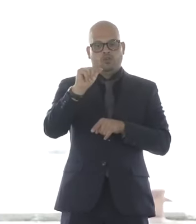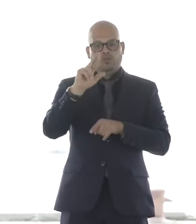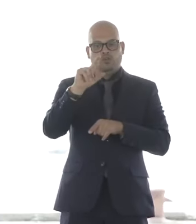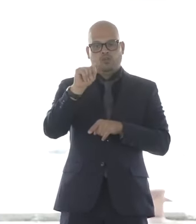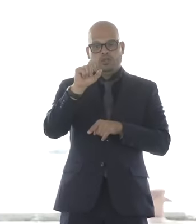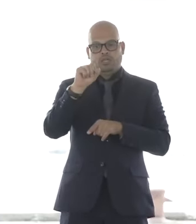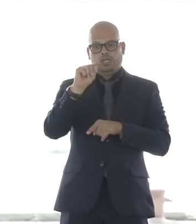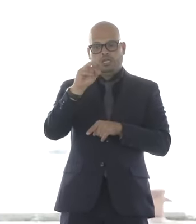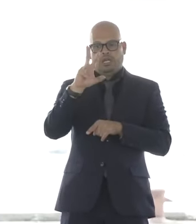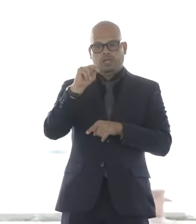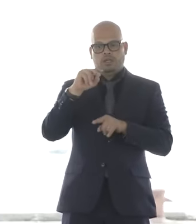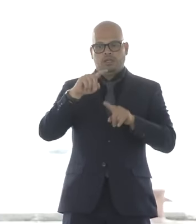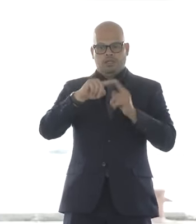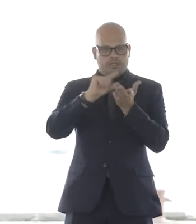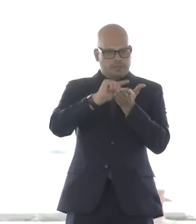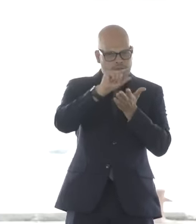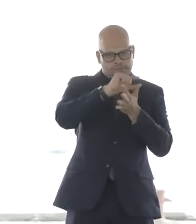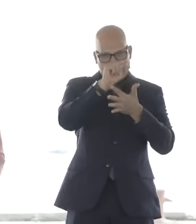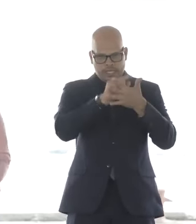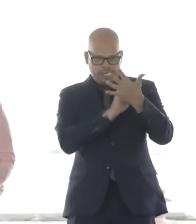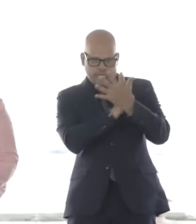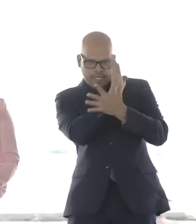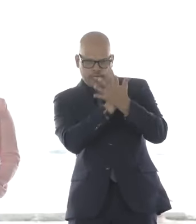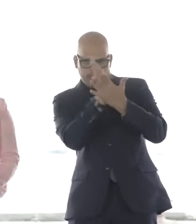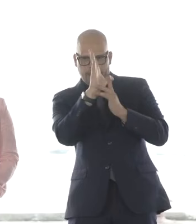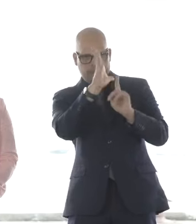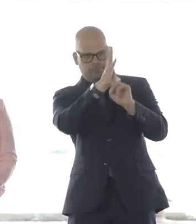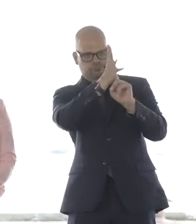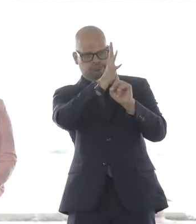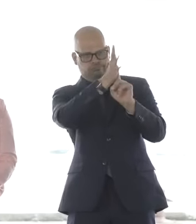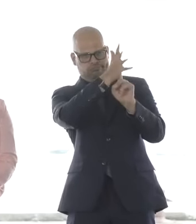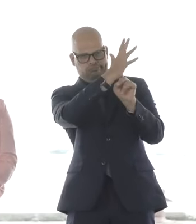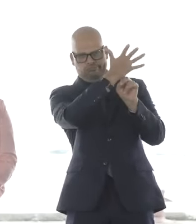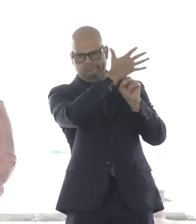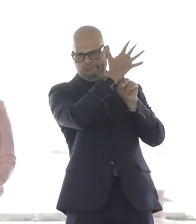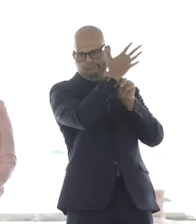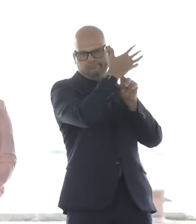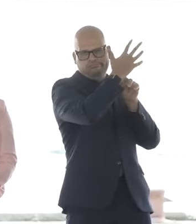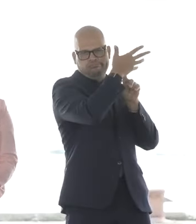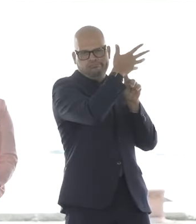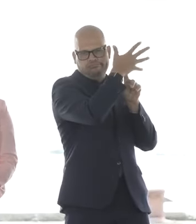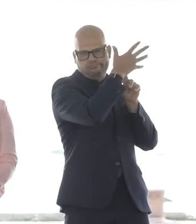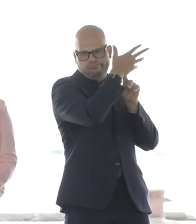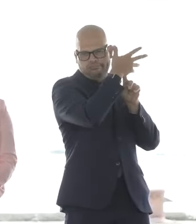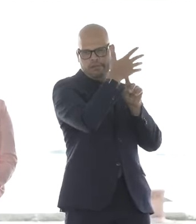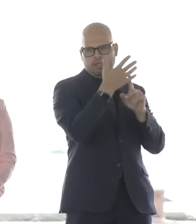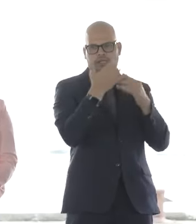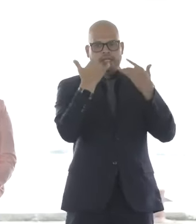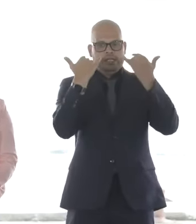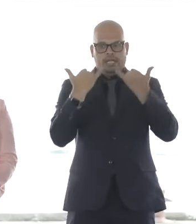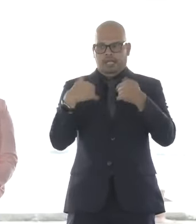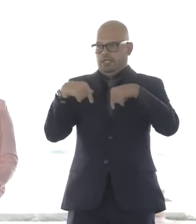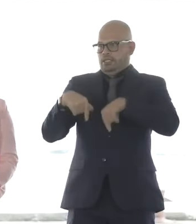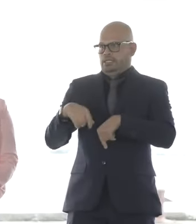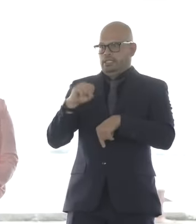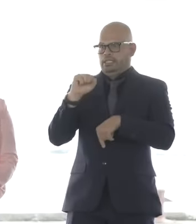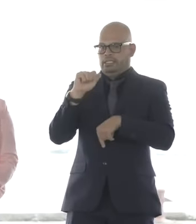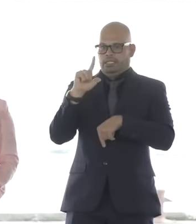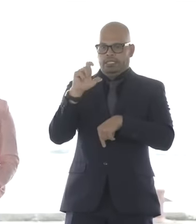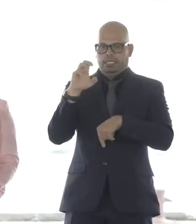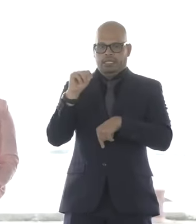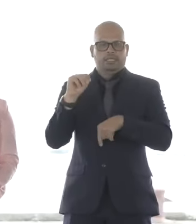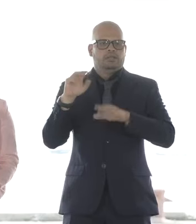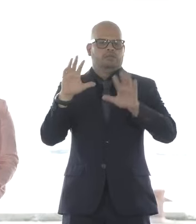got this awesome Salem Port facility. It keeps us moving and moving forward at what is a pivotal time in